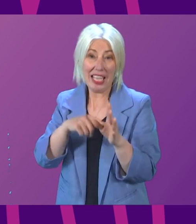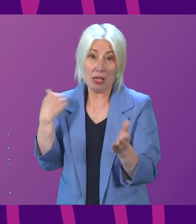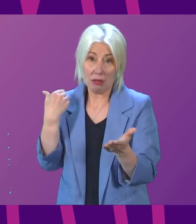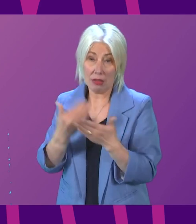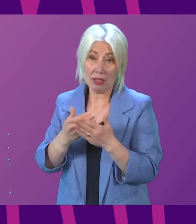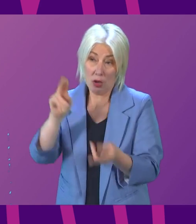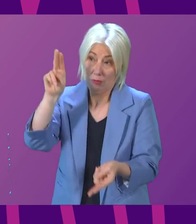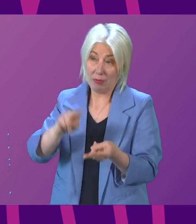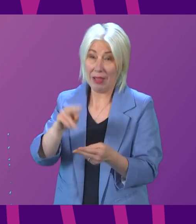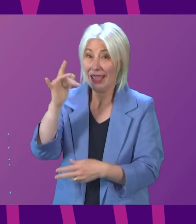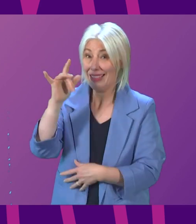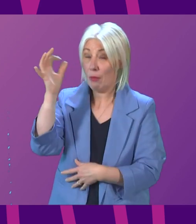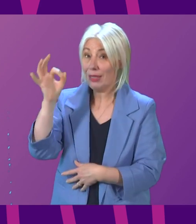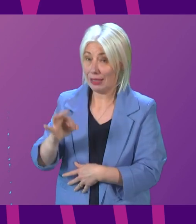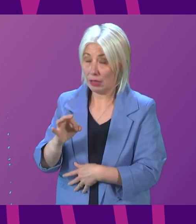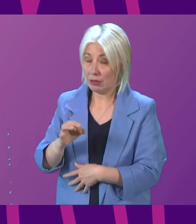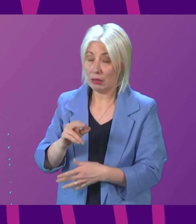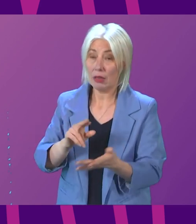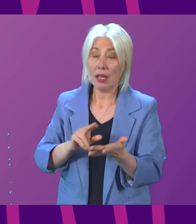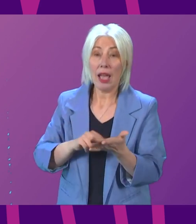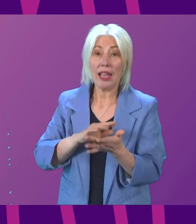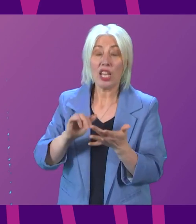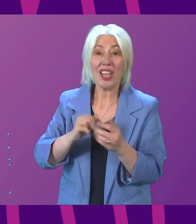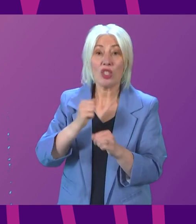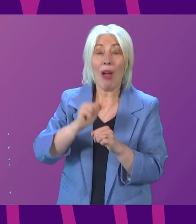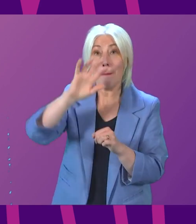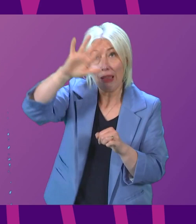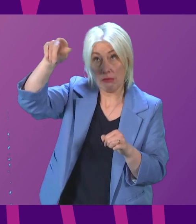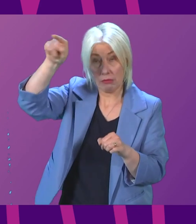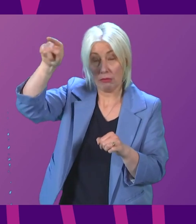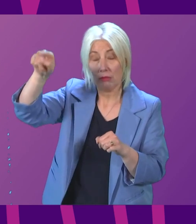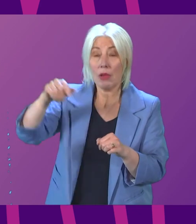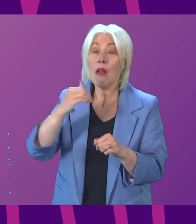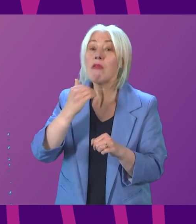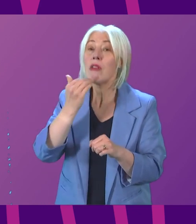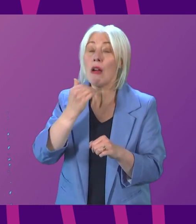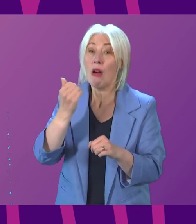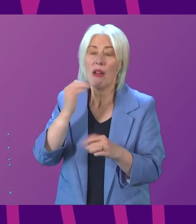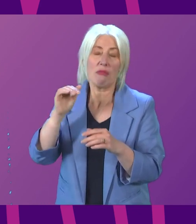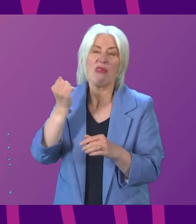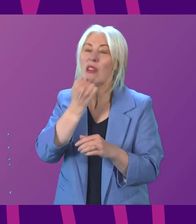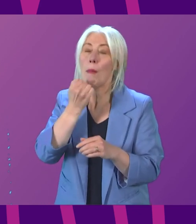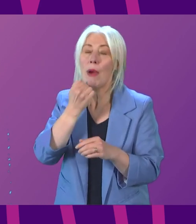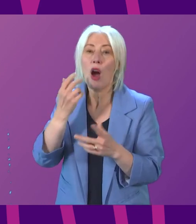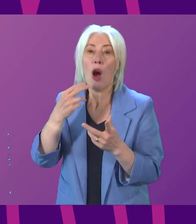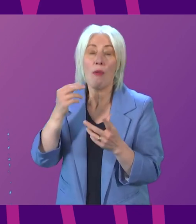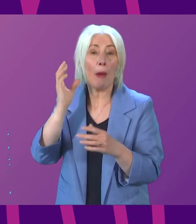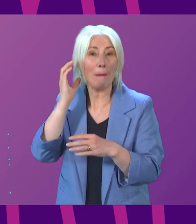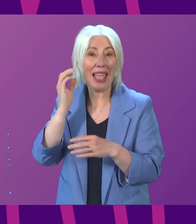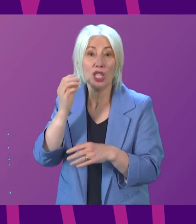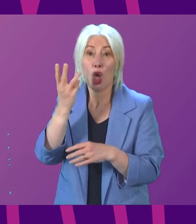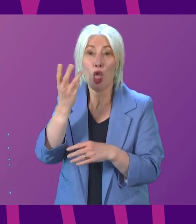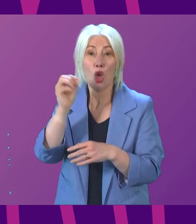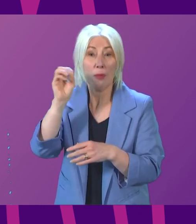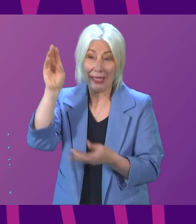by 10%. In NHS Grampian, the number of available staffed beds has fallen by nearly 30%. That is a